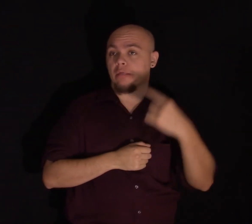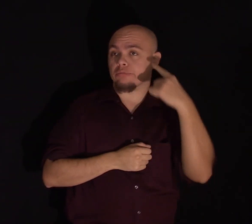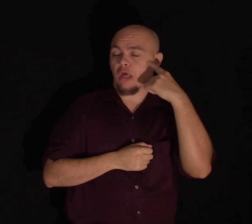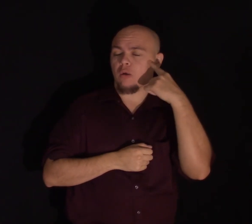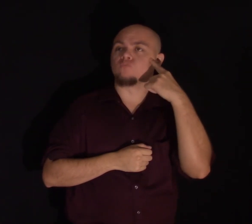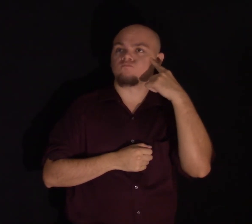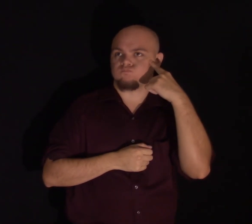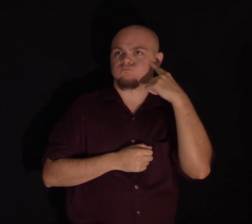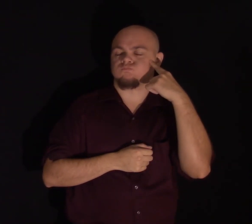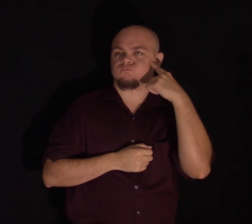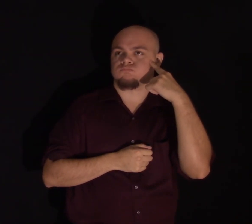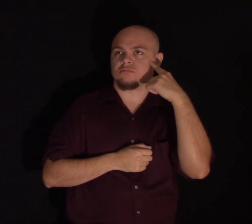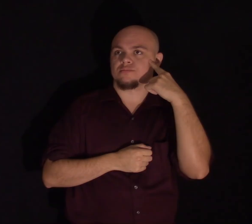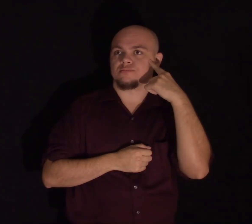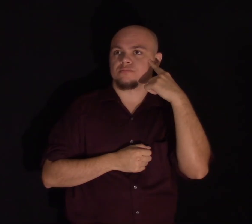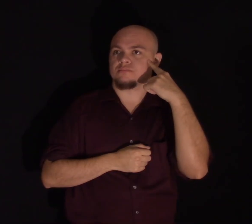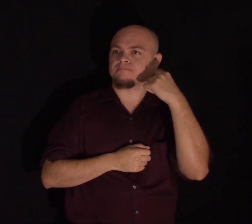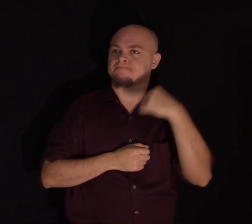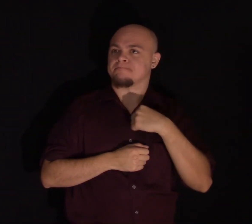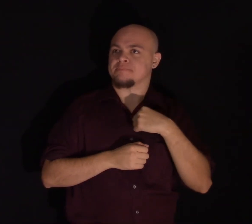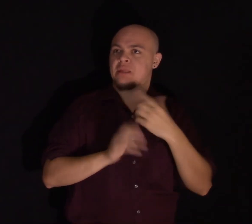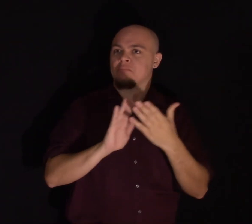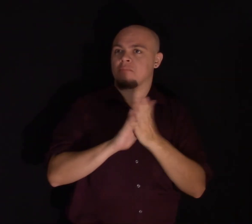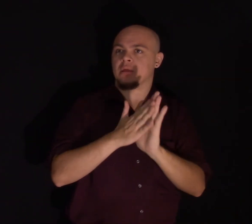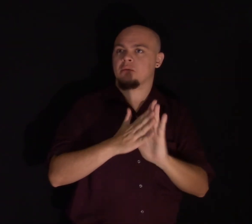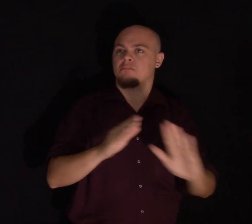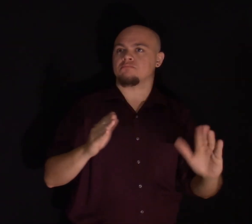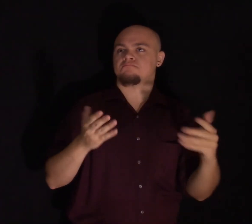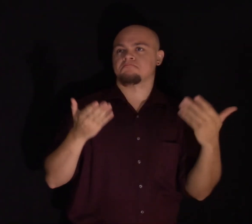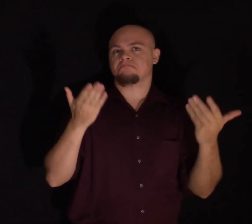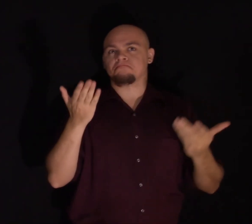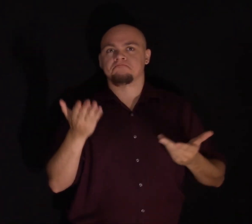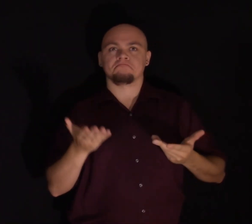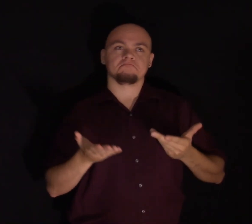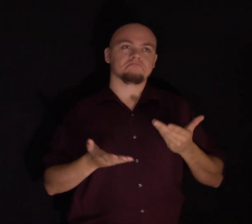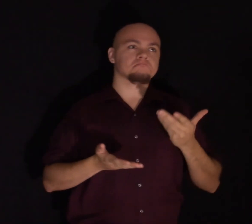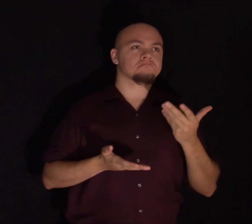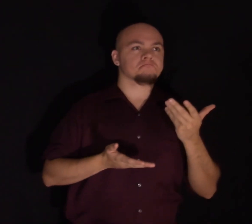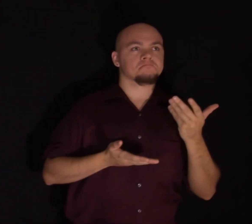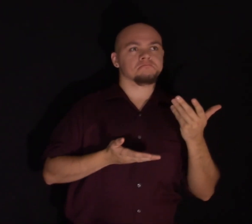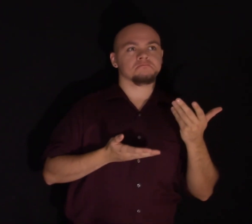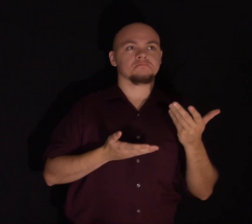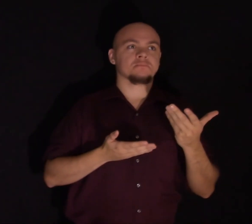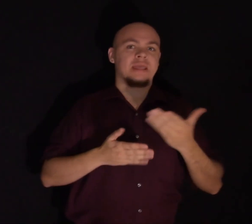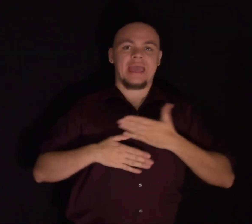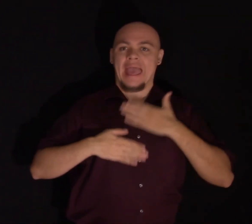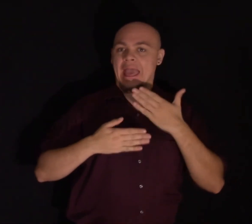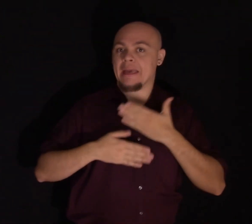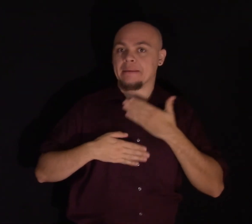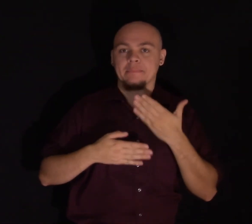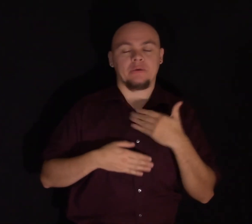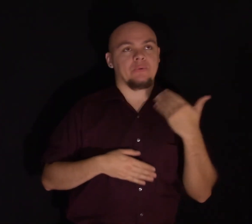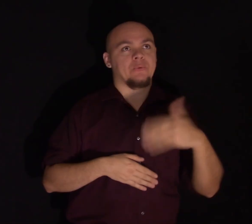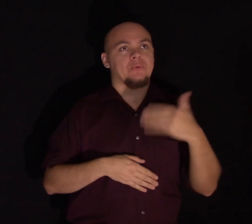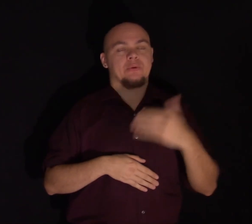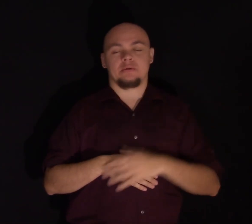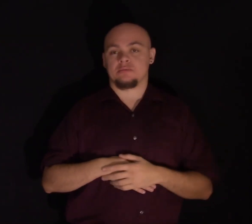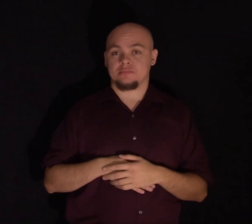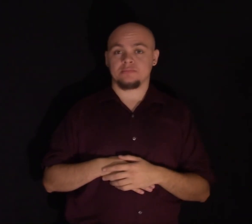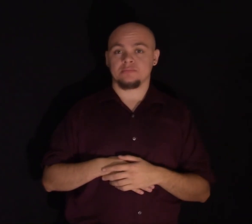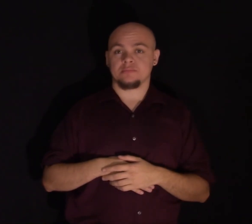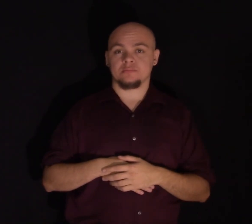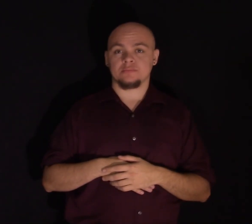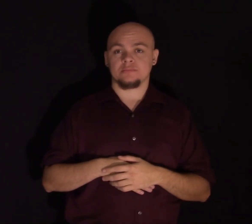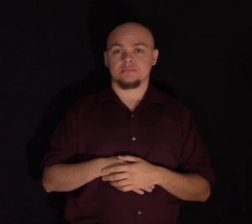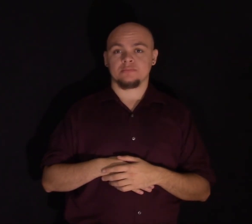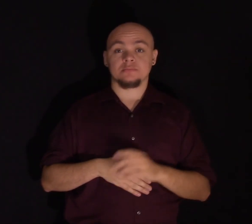have become, oh, so much happier. I can't tell you. And I mean, and you can